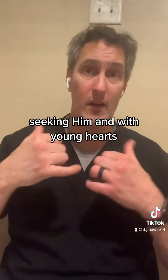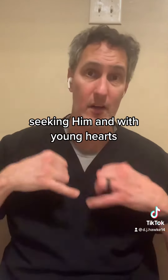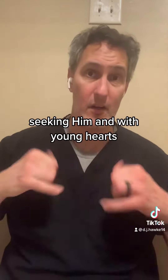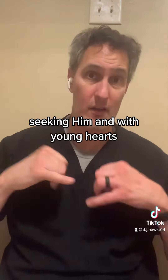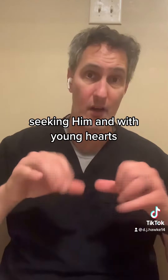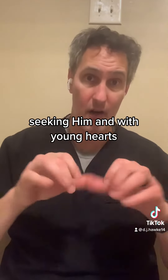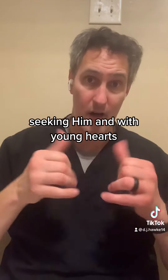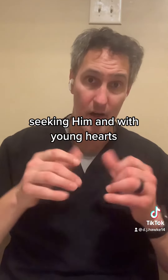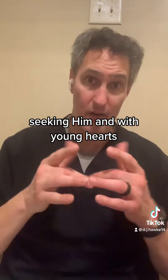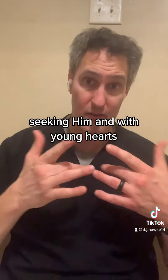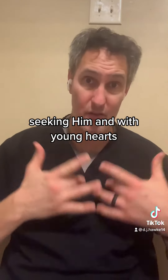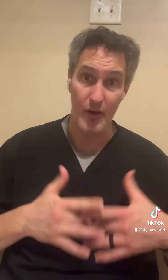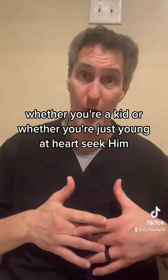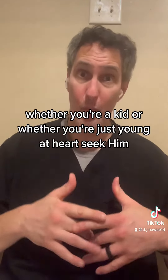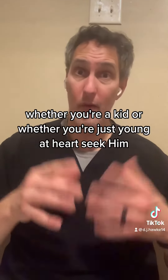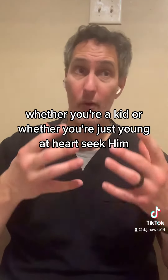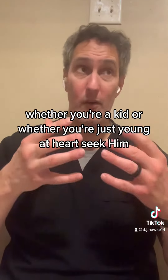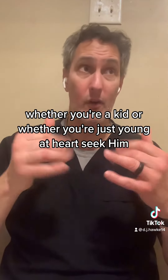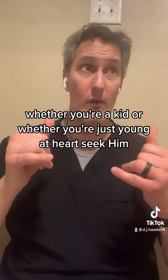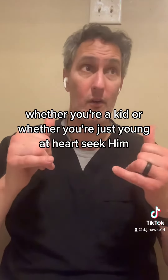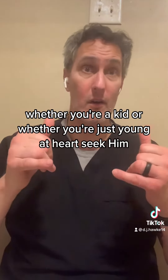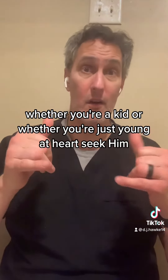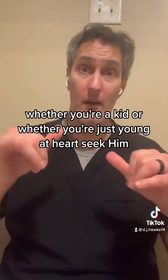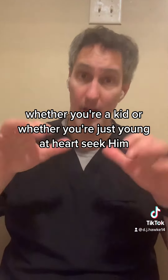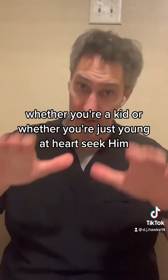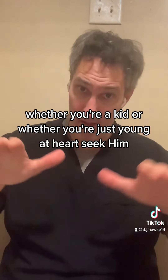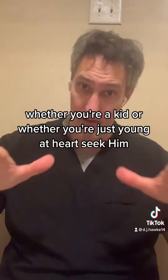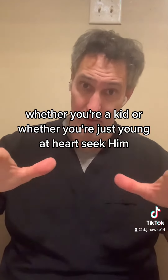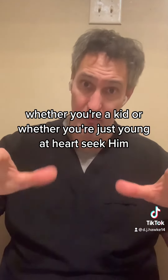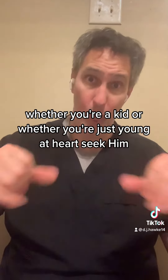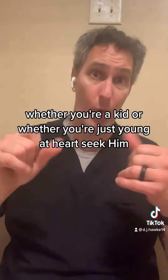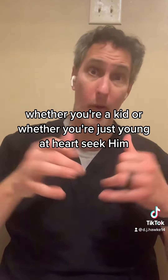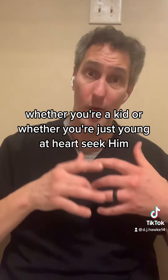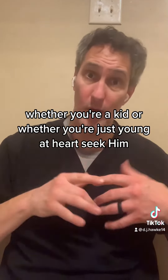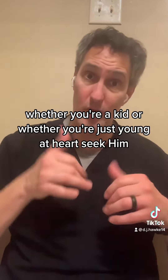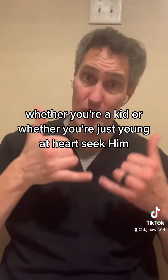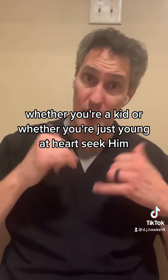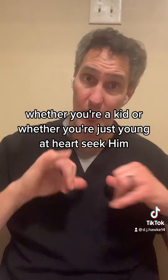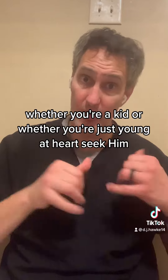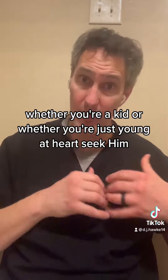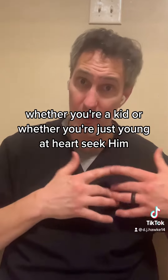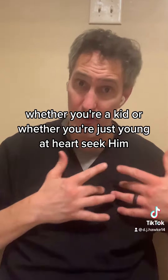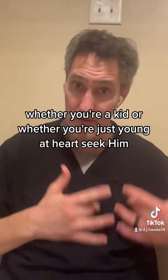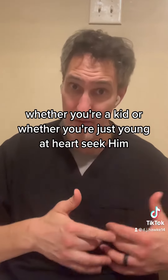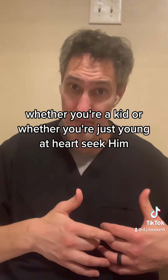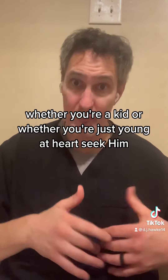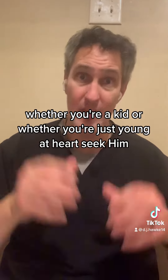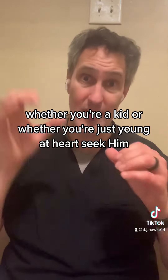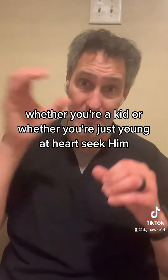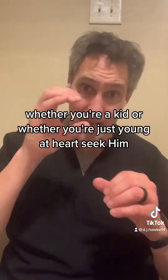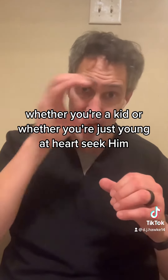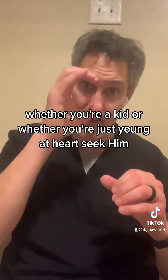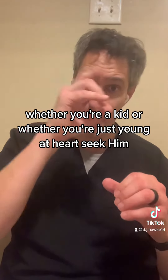young hearts. Whether you're a kid or whether you're just young at heart, seek him.